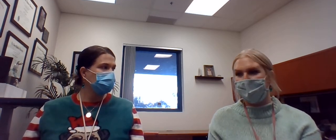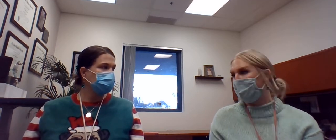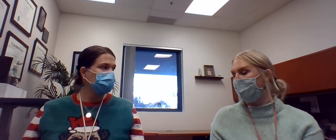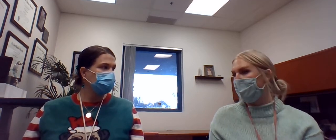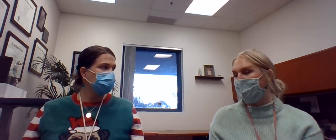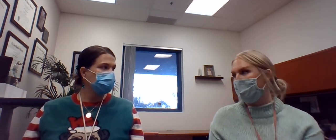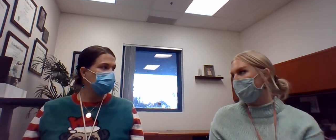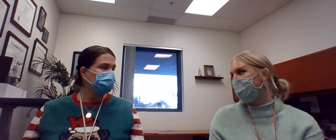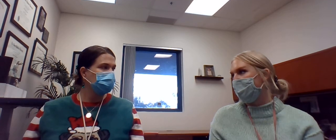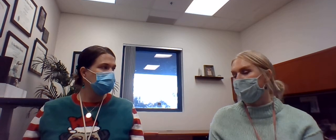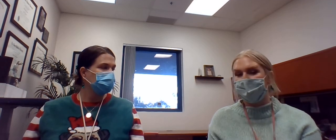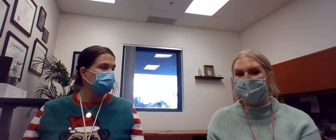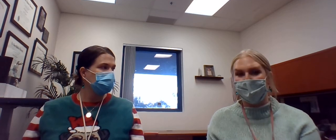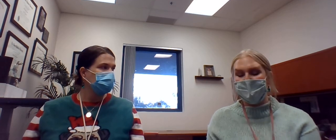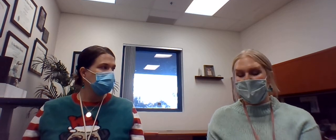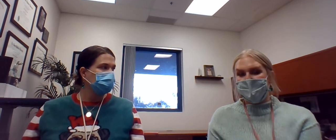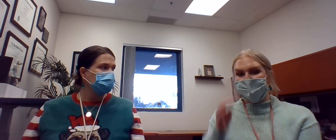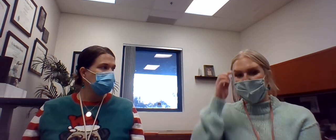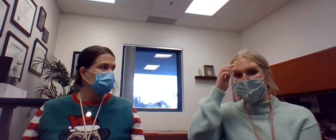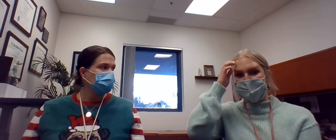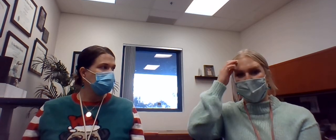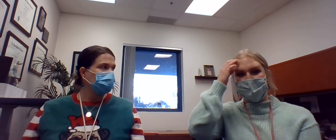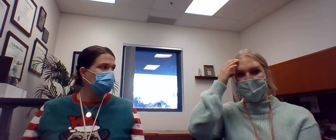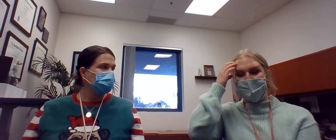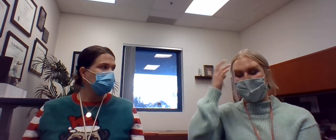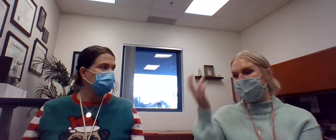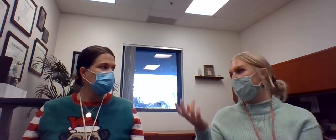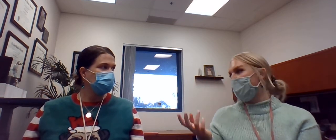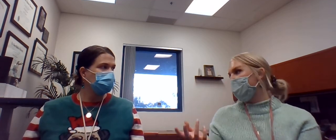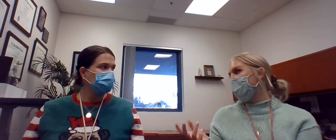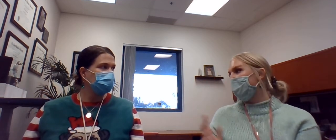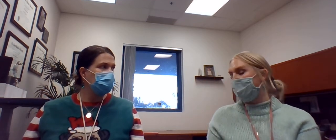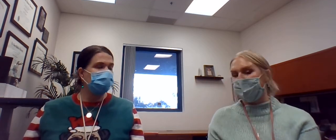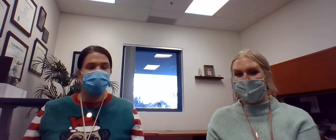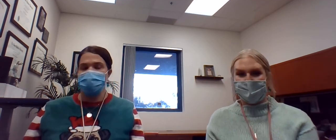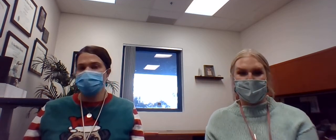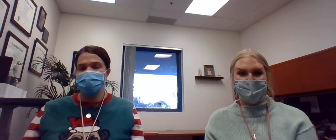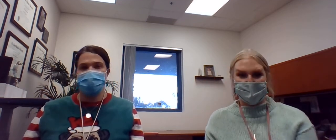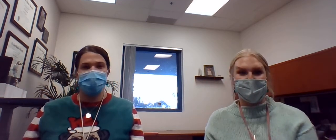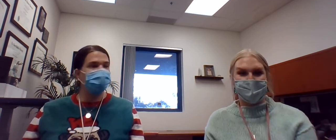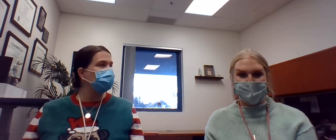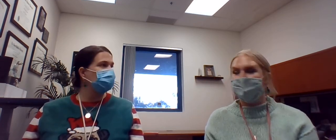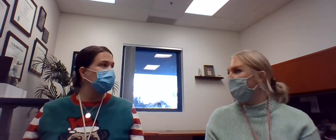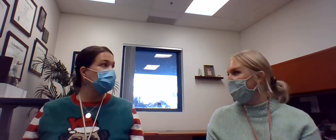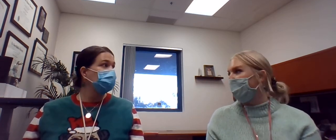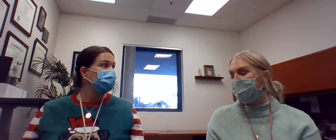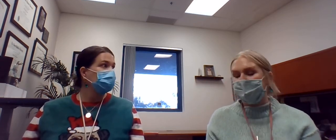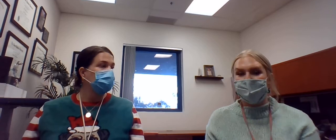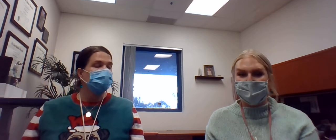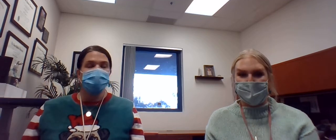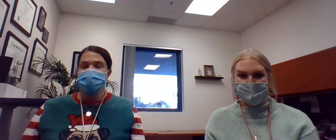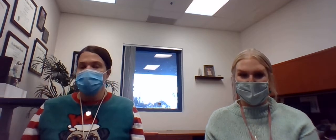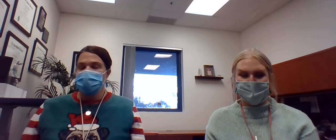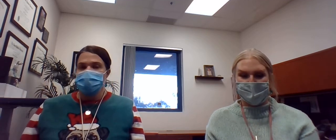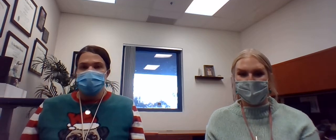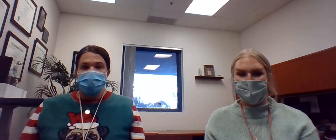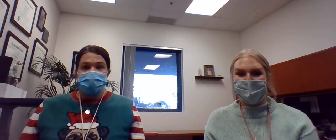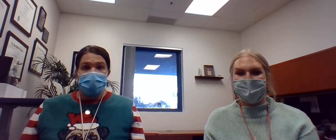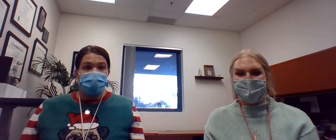being a paraplegic. So, she is truly an inspiration. It makes me very emotional. Yes, she's wonderful. So,